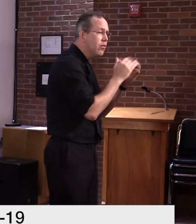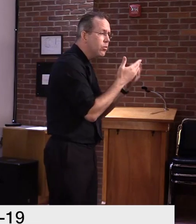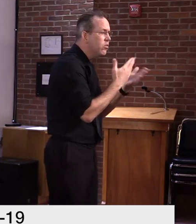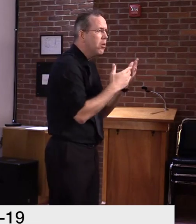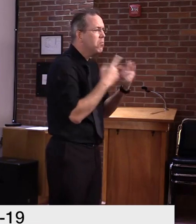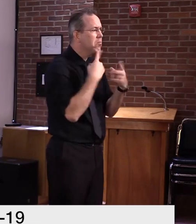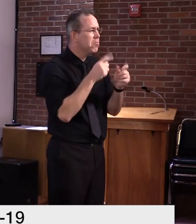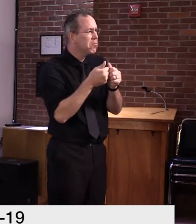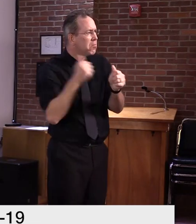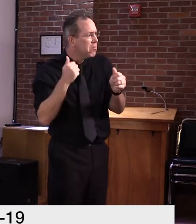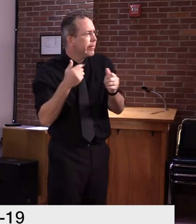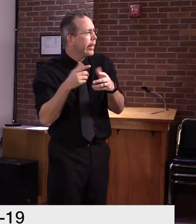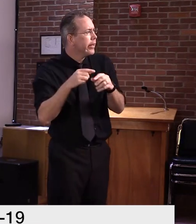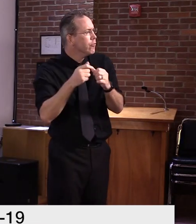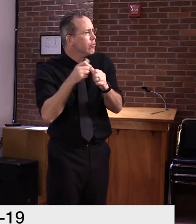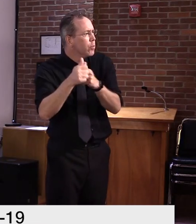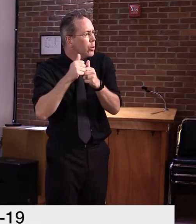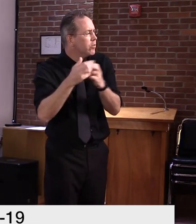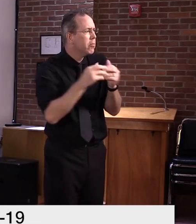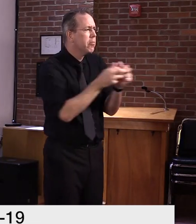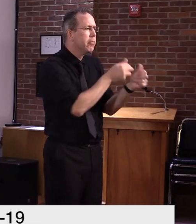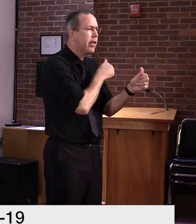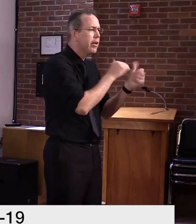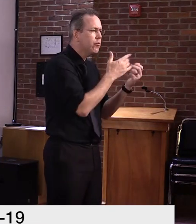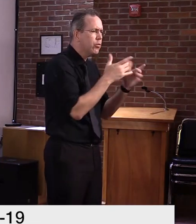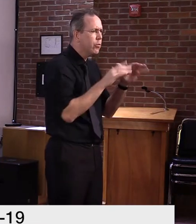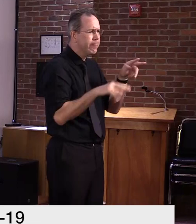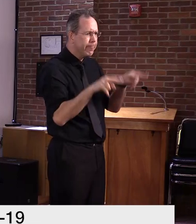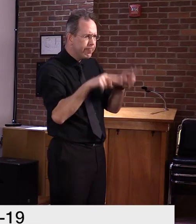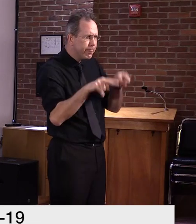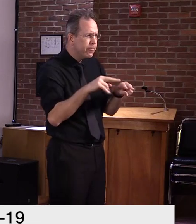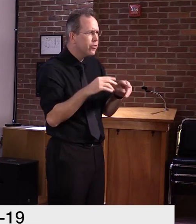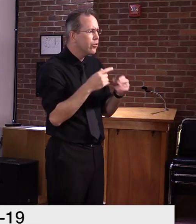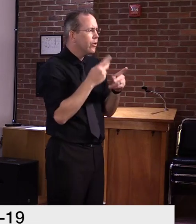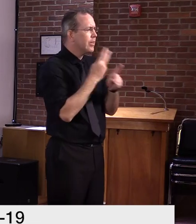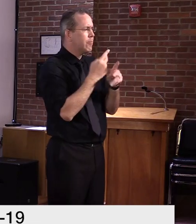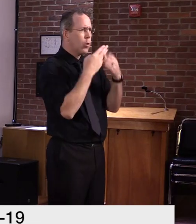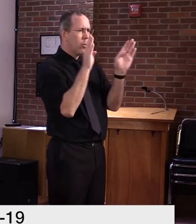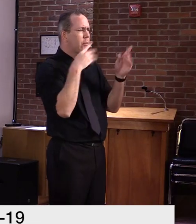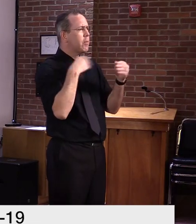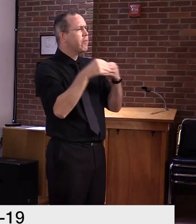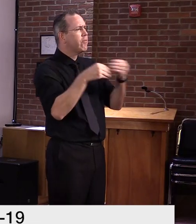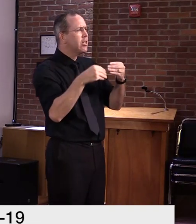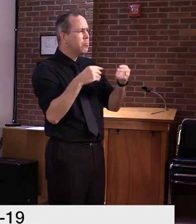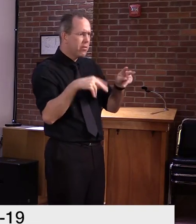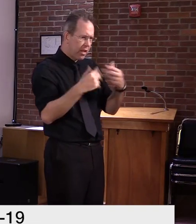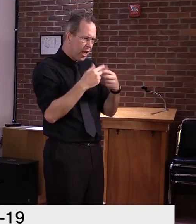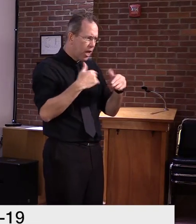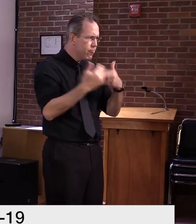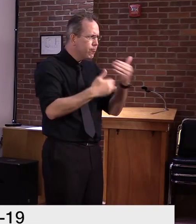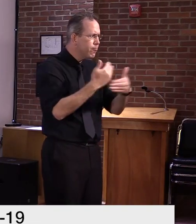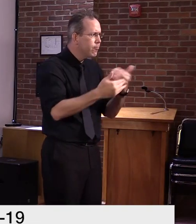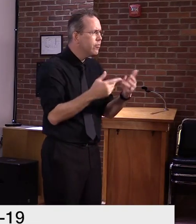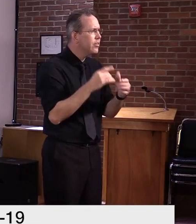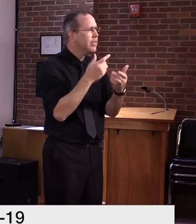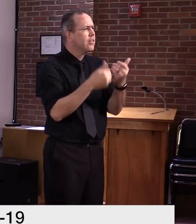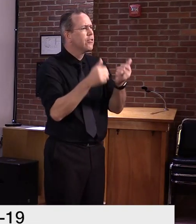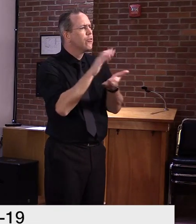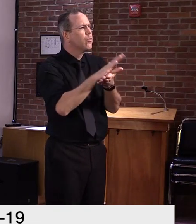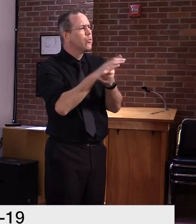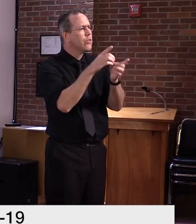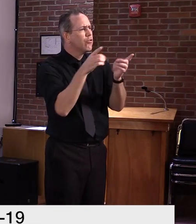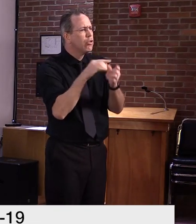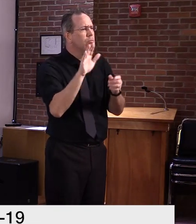for districts right now. maximum flexibility, I think, is the word for them as they, uh, seek to, um, implement the guidance that we created at the state level.